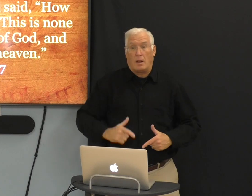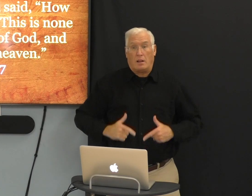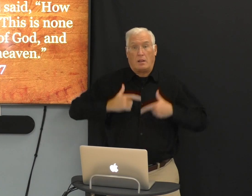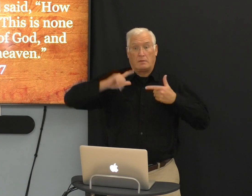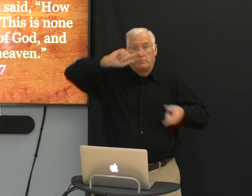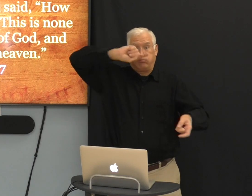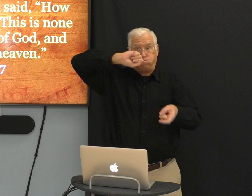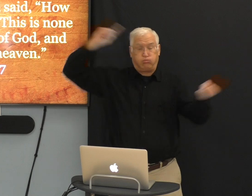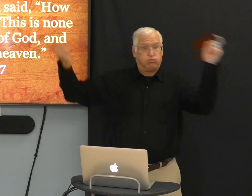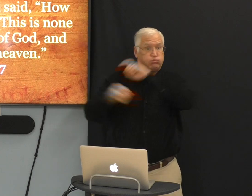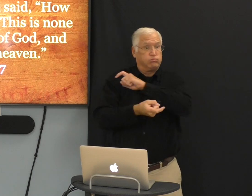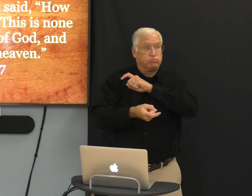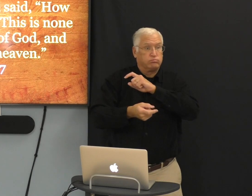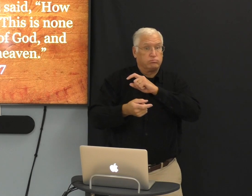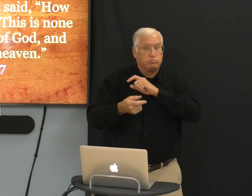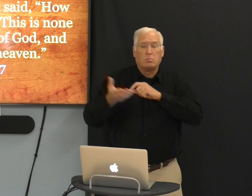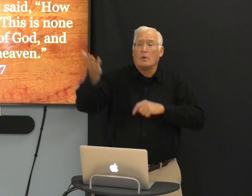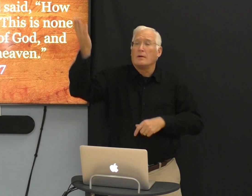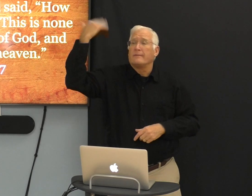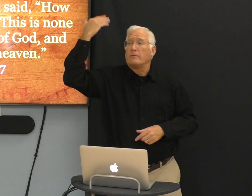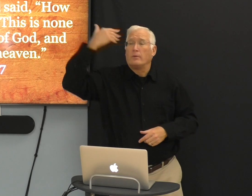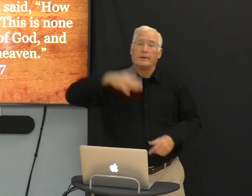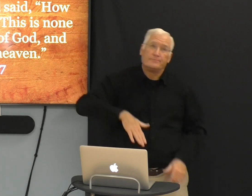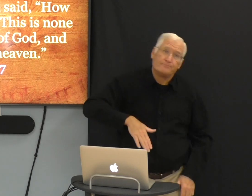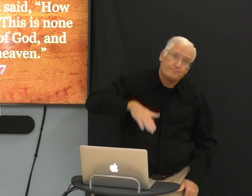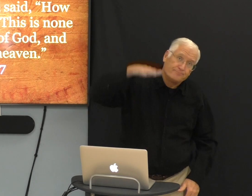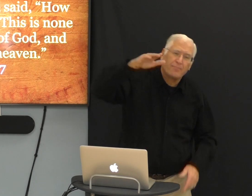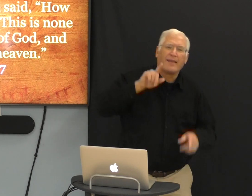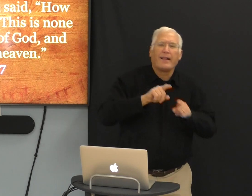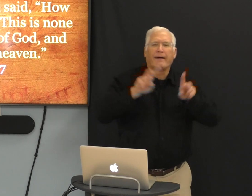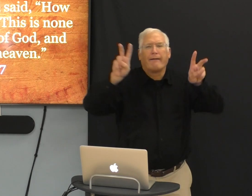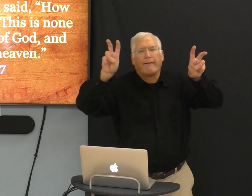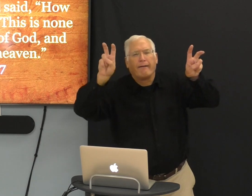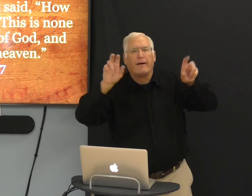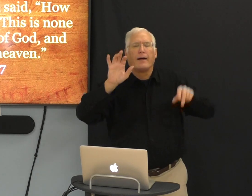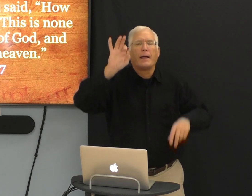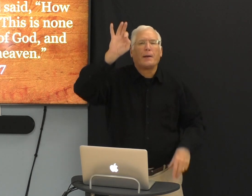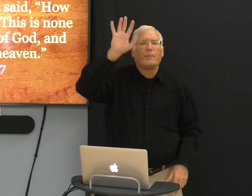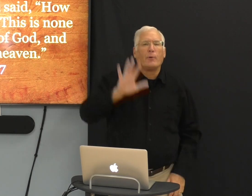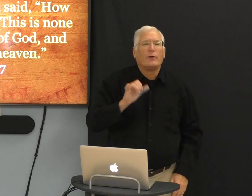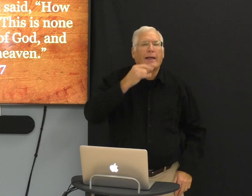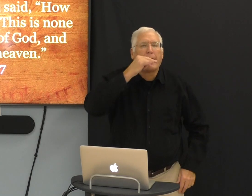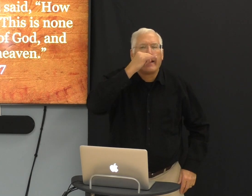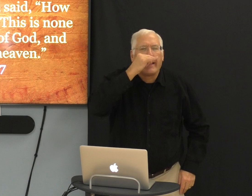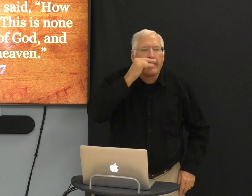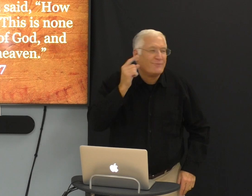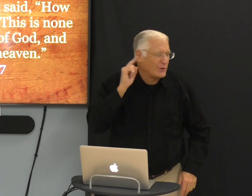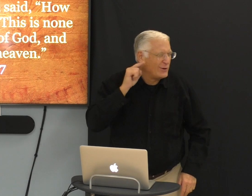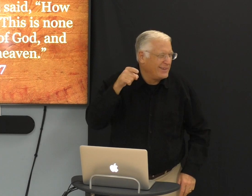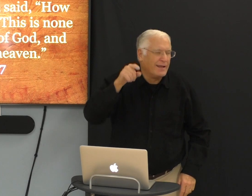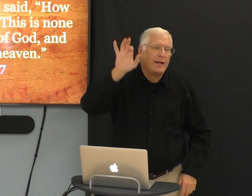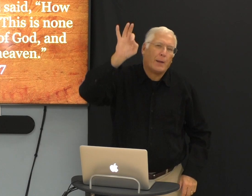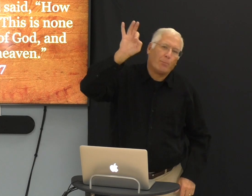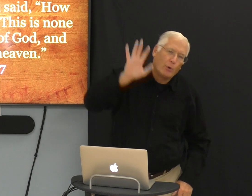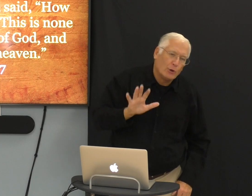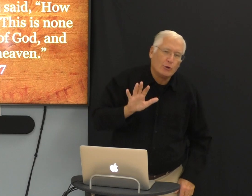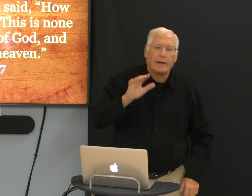So Jacob's life was changed from that point on. You know, he grew up like a